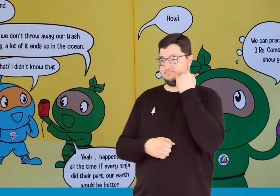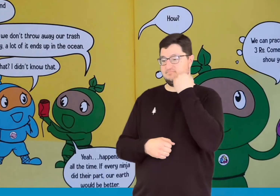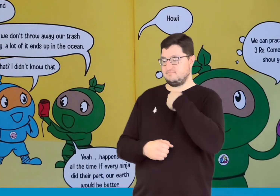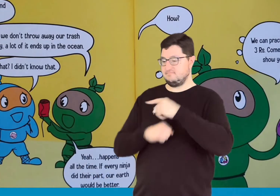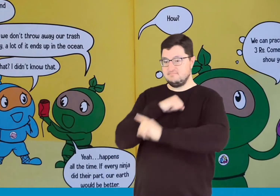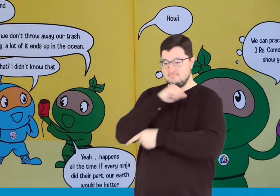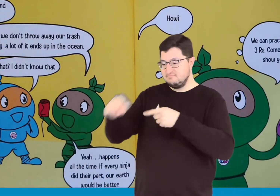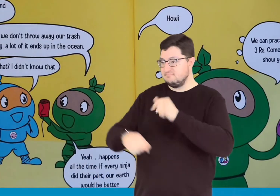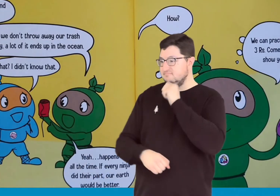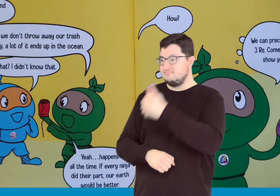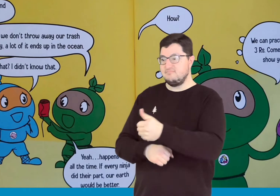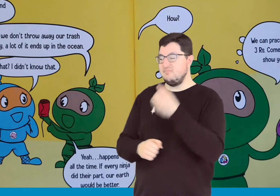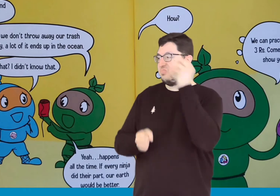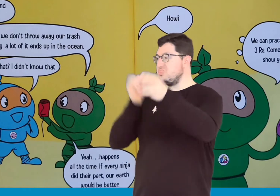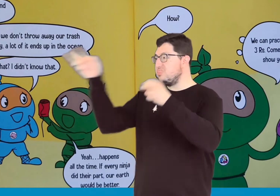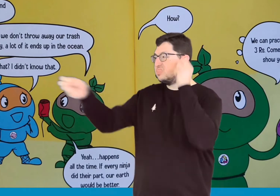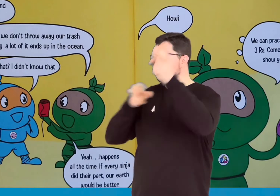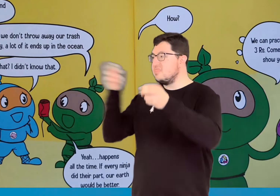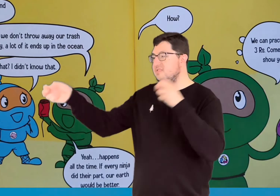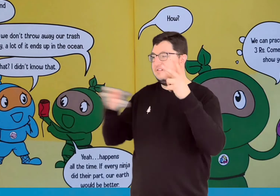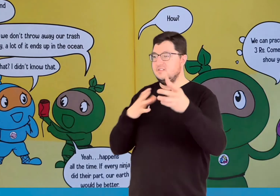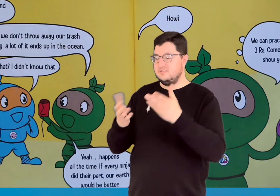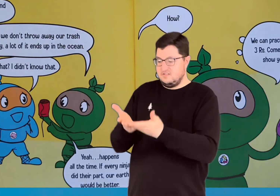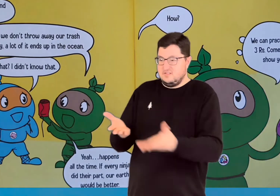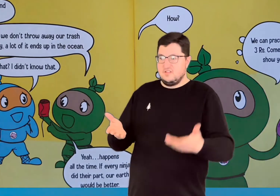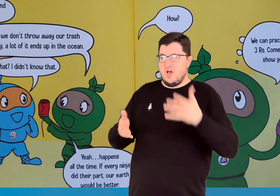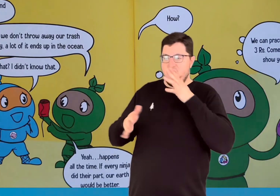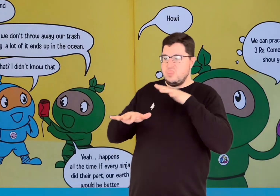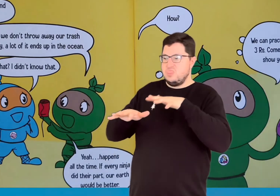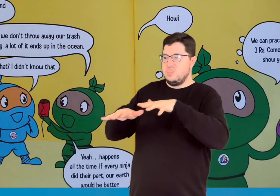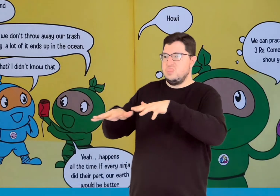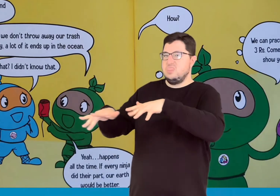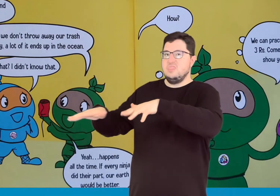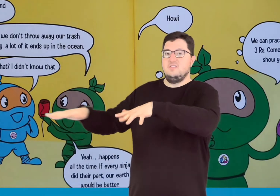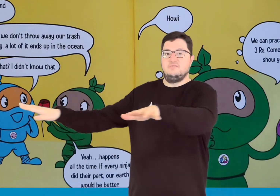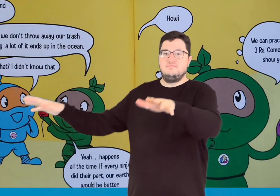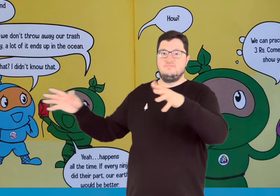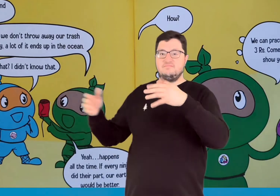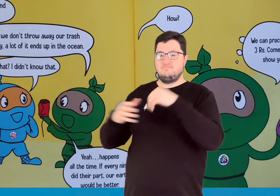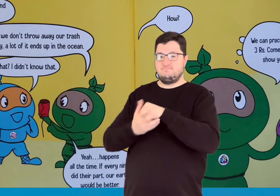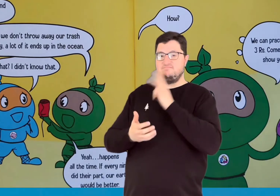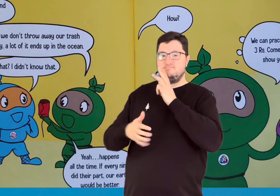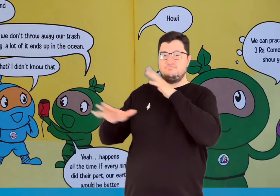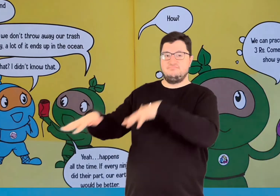When we don't throw away our trash properly, a lot of it ends up in the ocean.